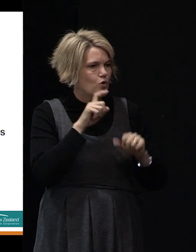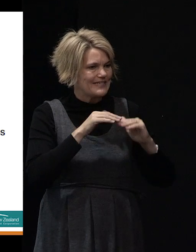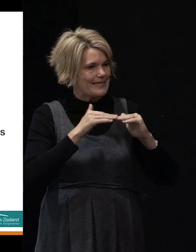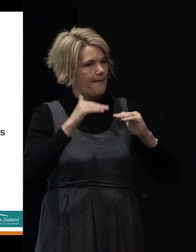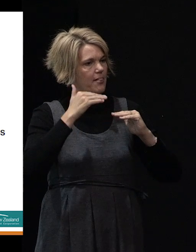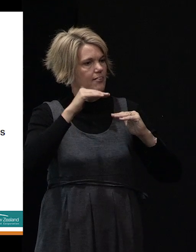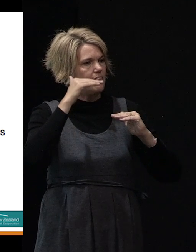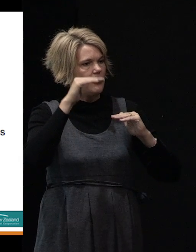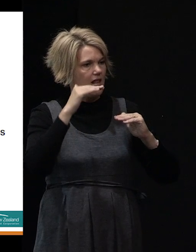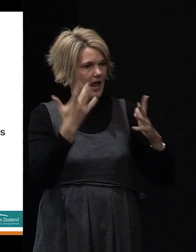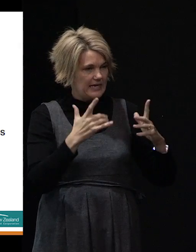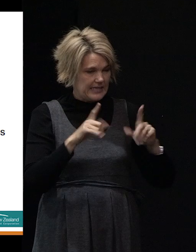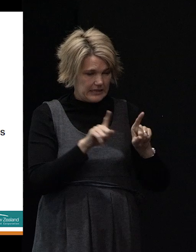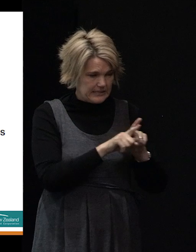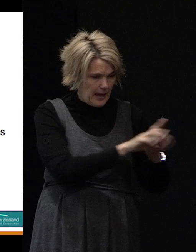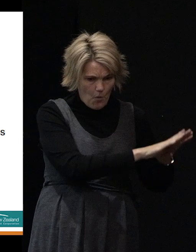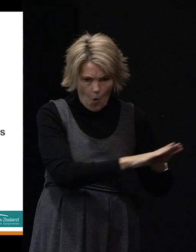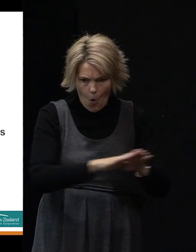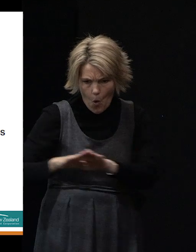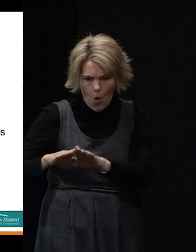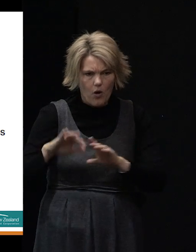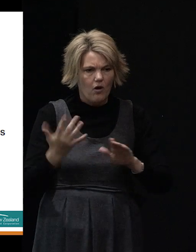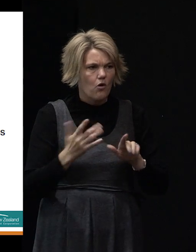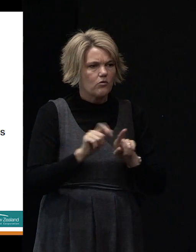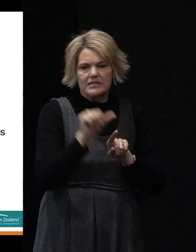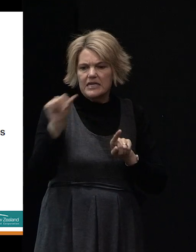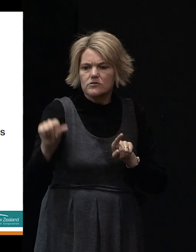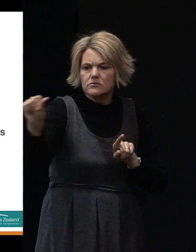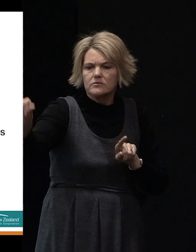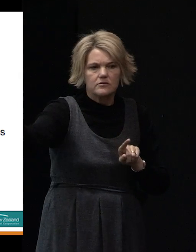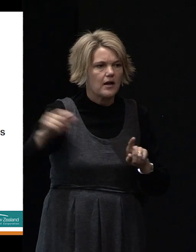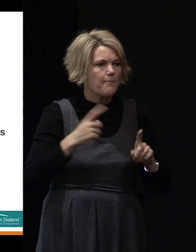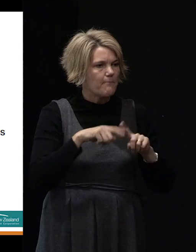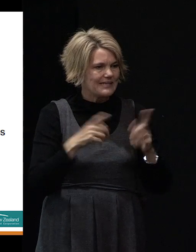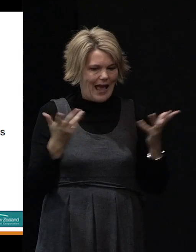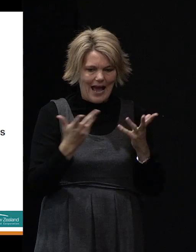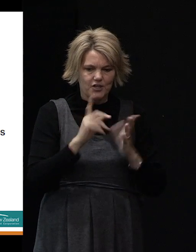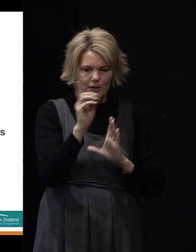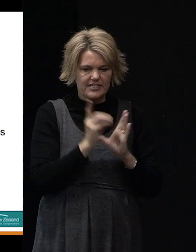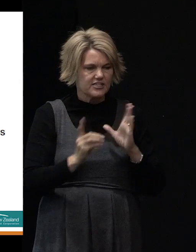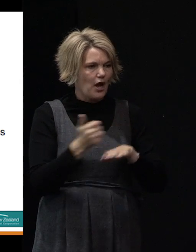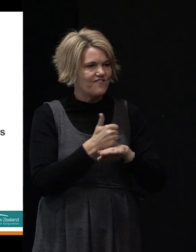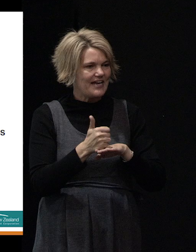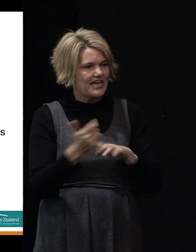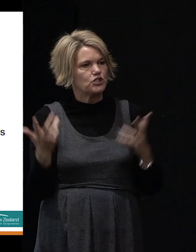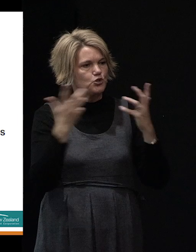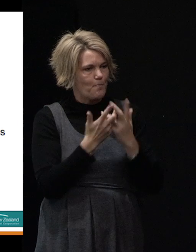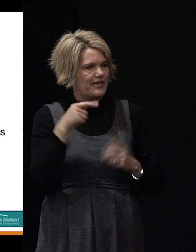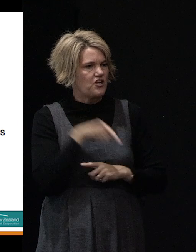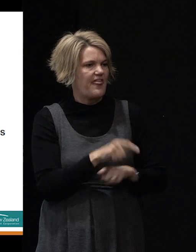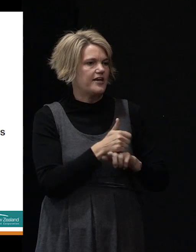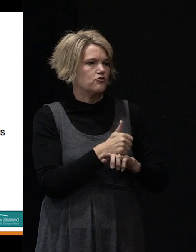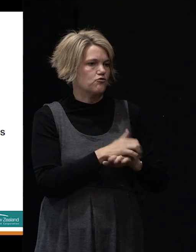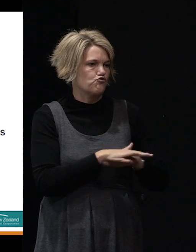consistent is that across the site? How do we take that account in the foundation design? Things like we do with that